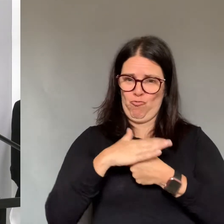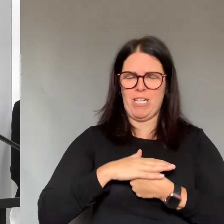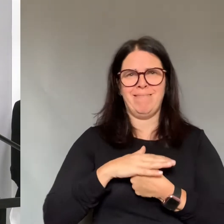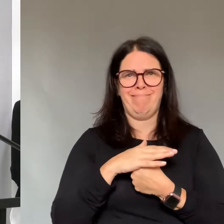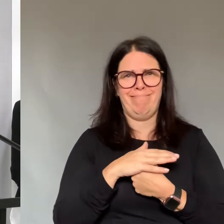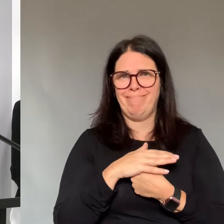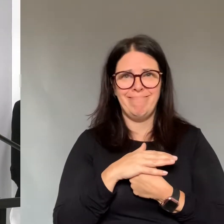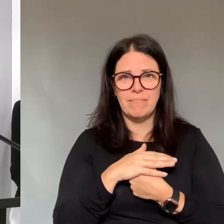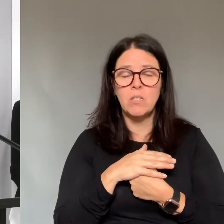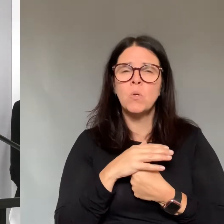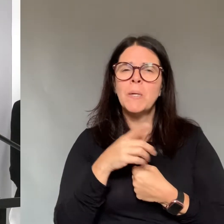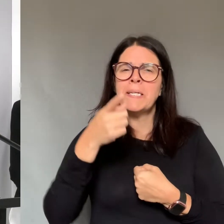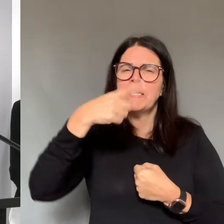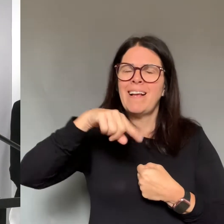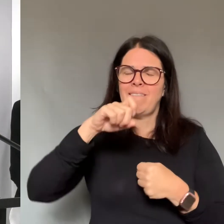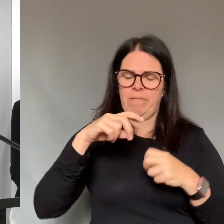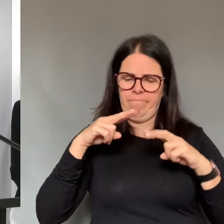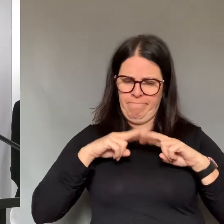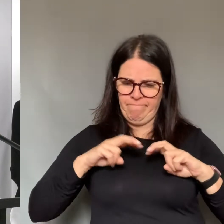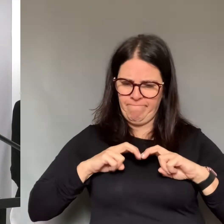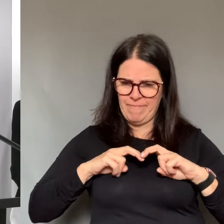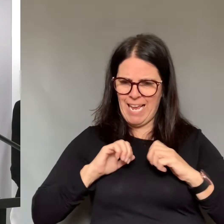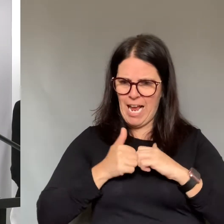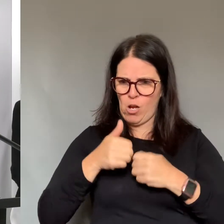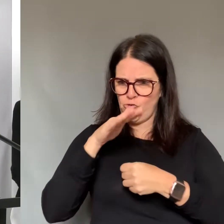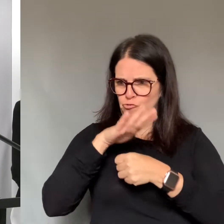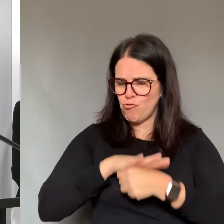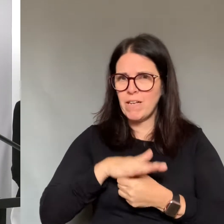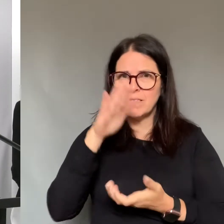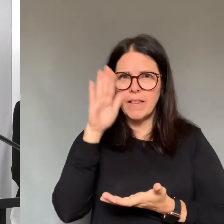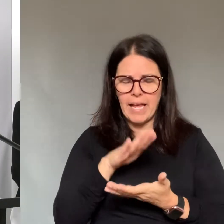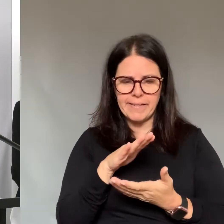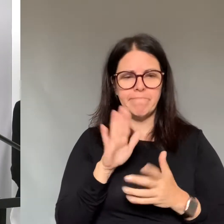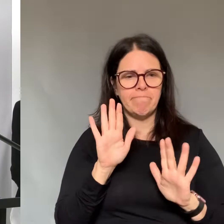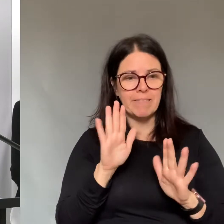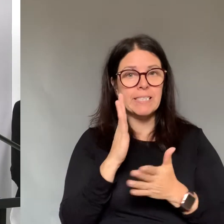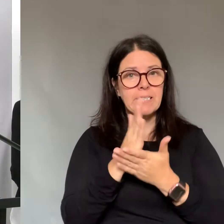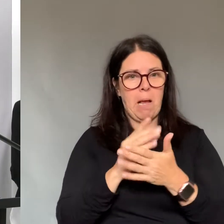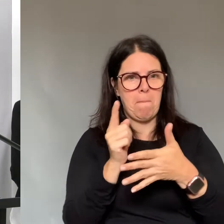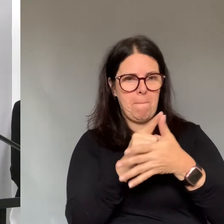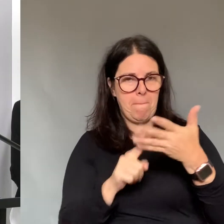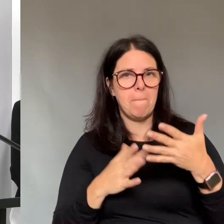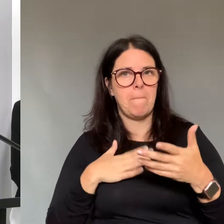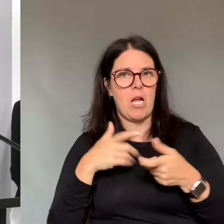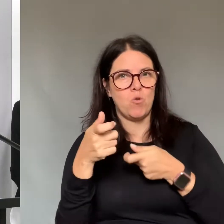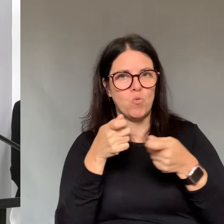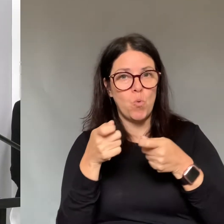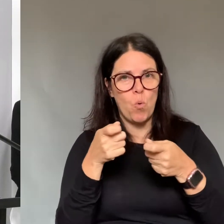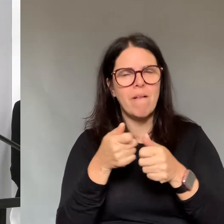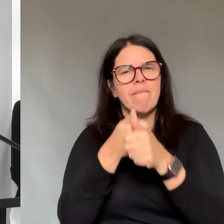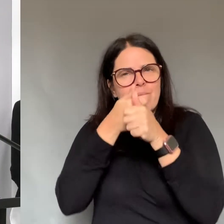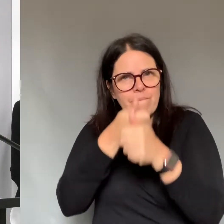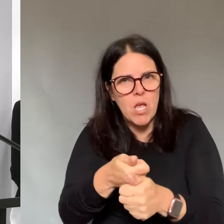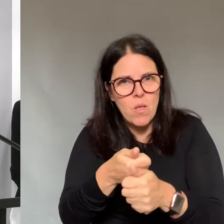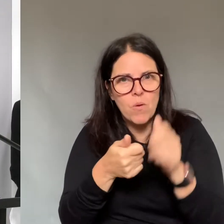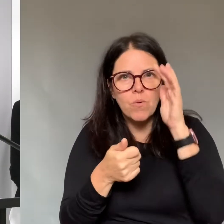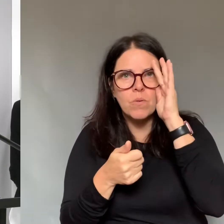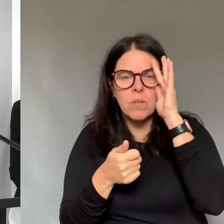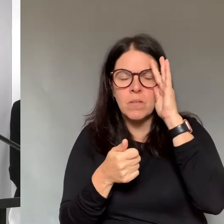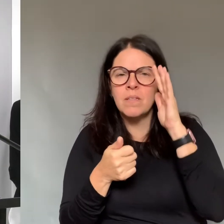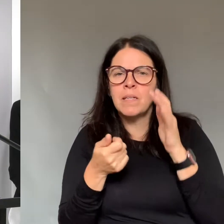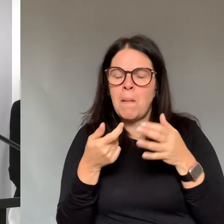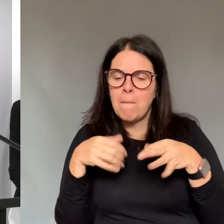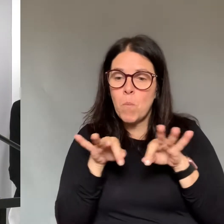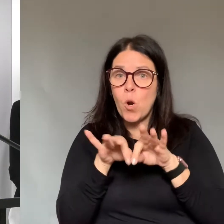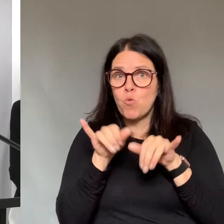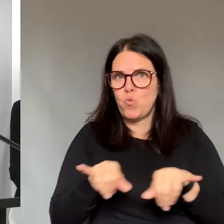This is a difficult time and everyone is going through many challenges in life and we should not ignore the impact it may have on the physical and mental well